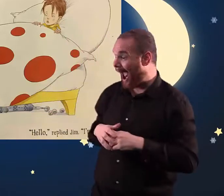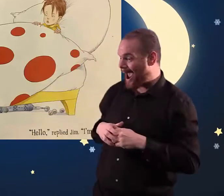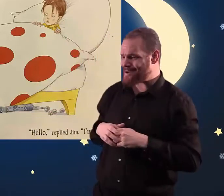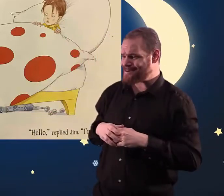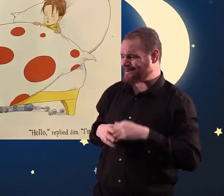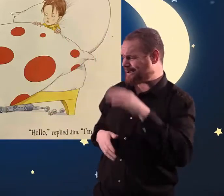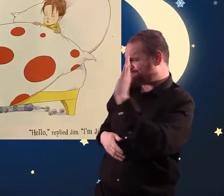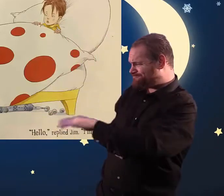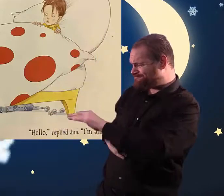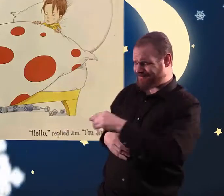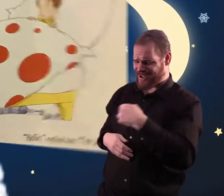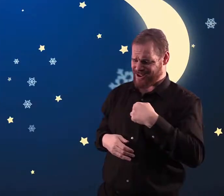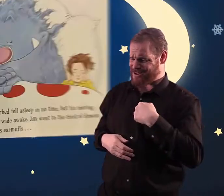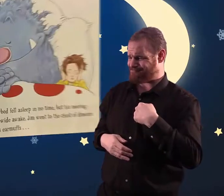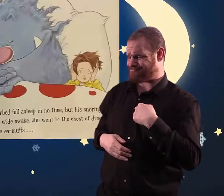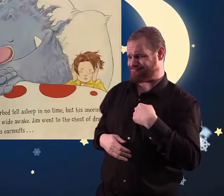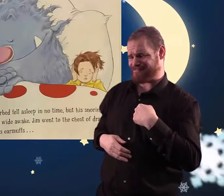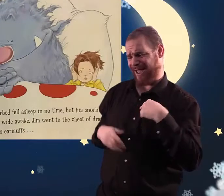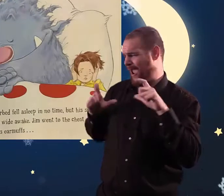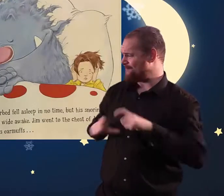Hello, replied Jim. I'm Jim.